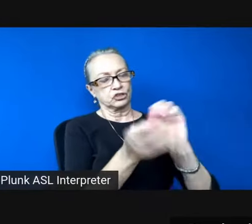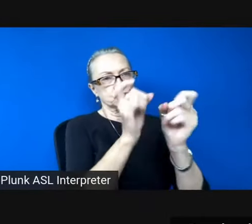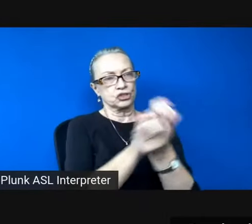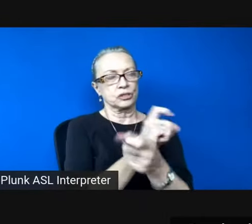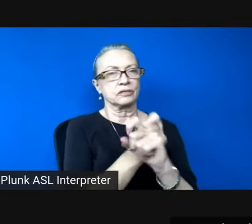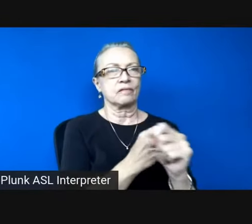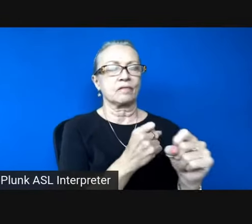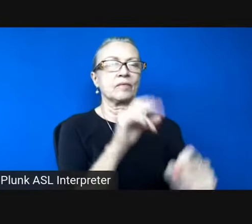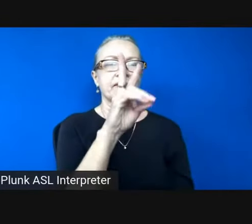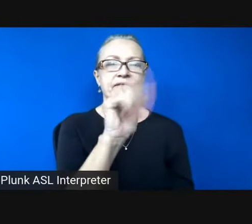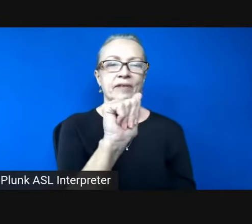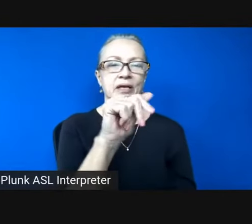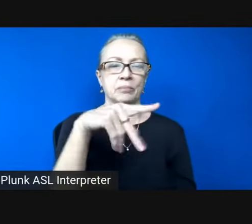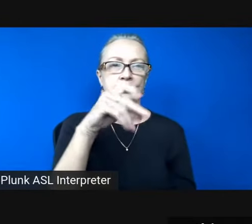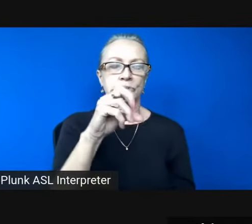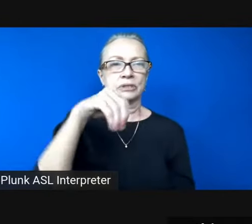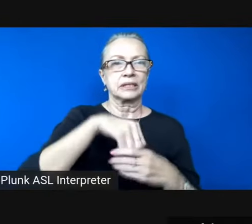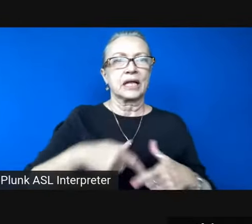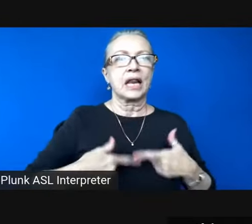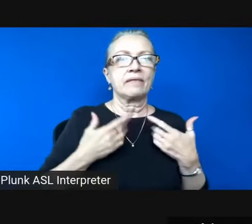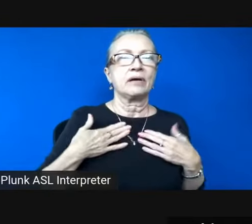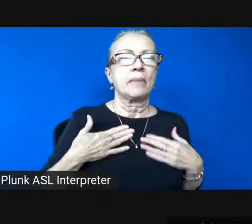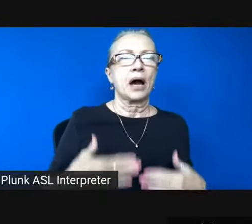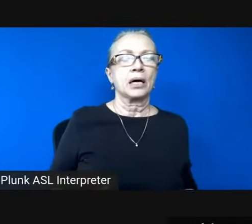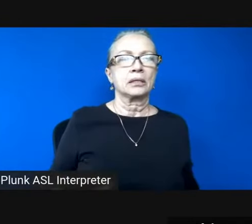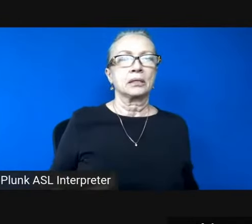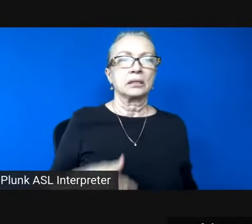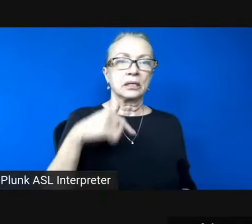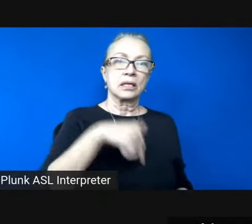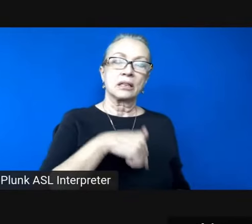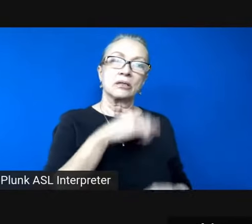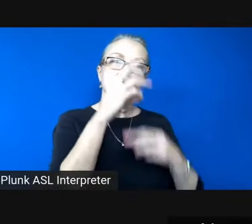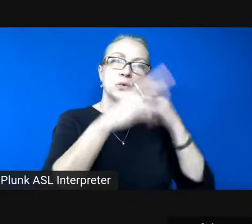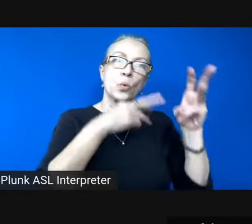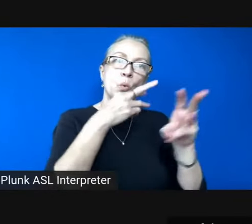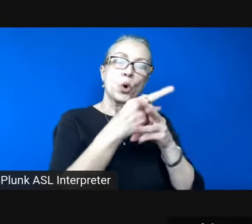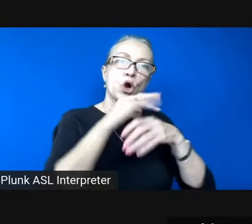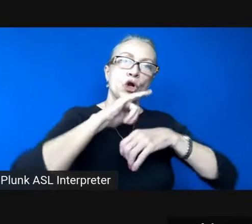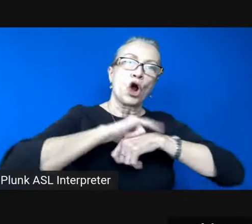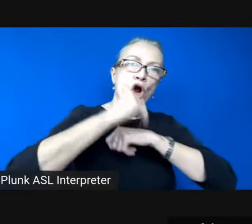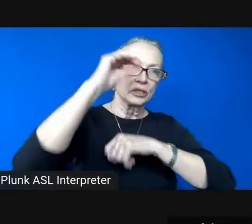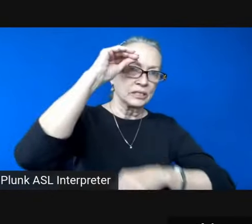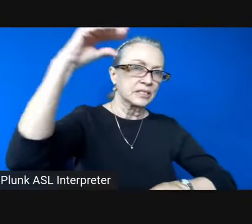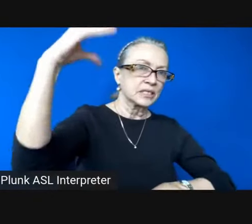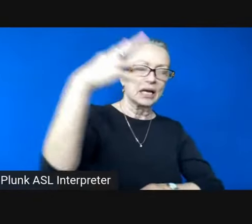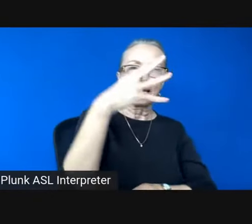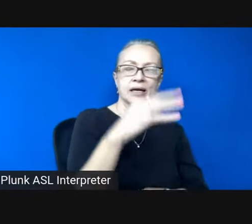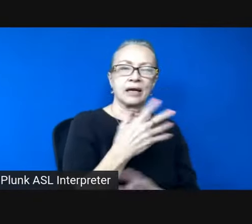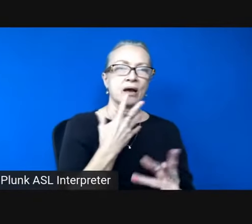living body this world of orange sunlight and wildfire haze